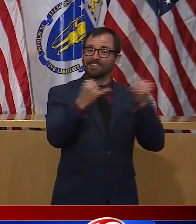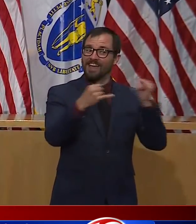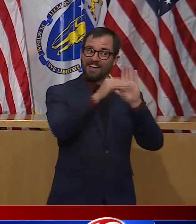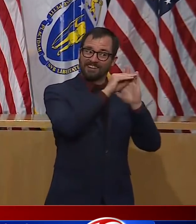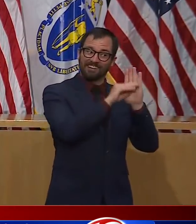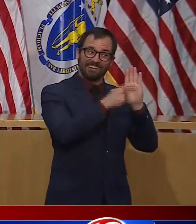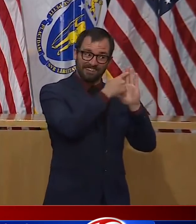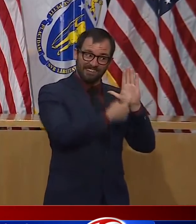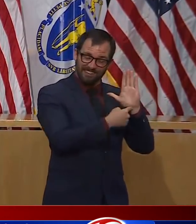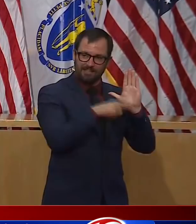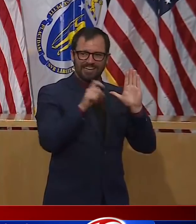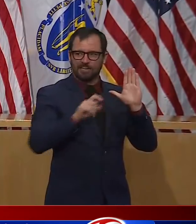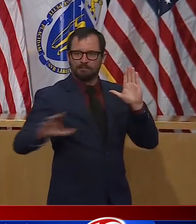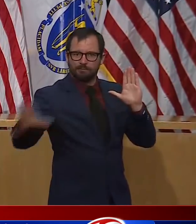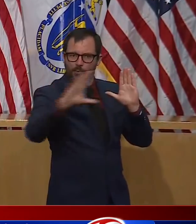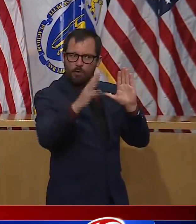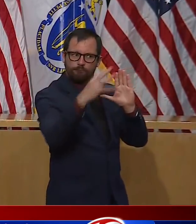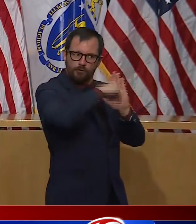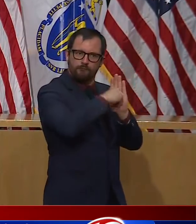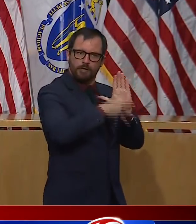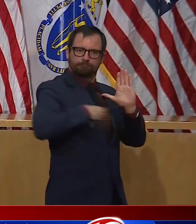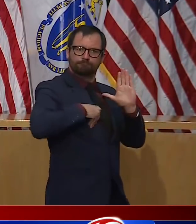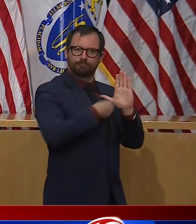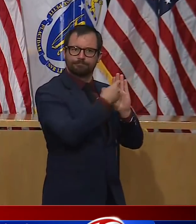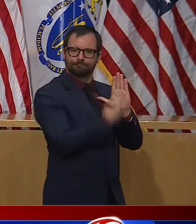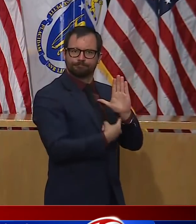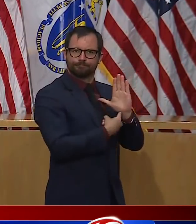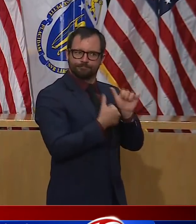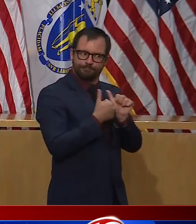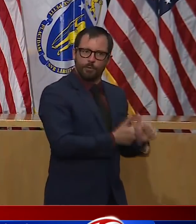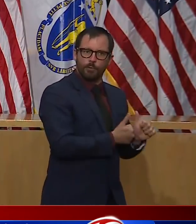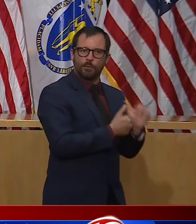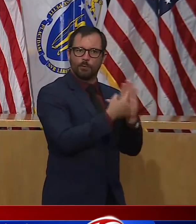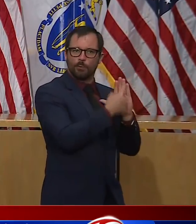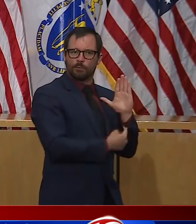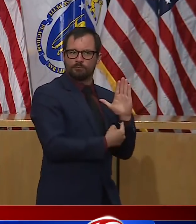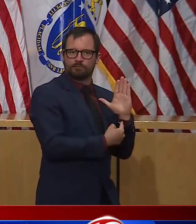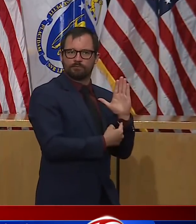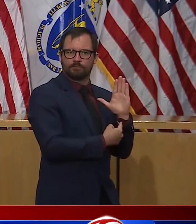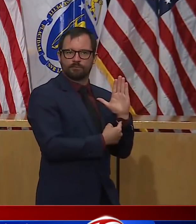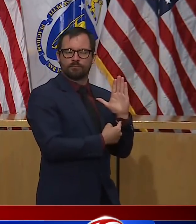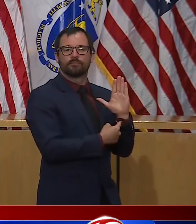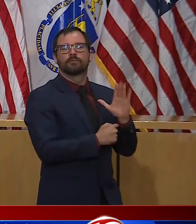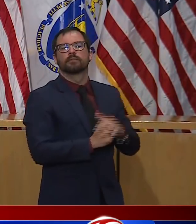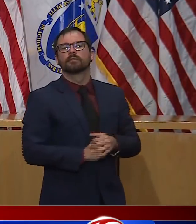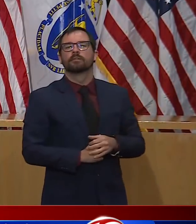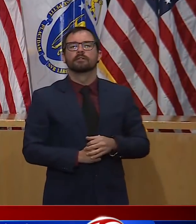have roles to play, and you have proven time and time again that you can play them.